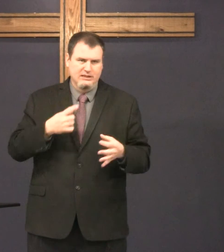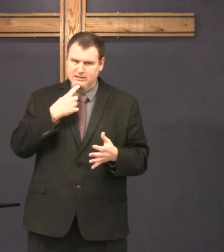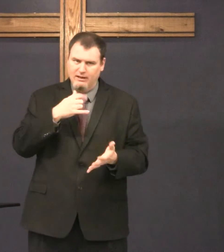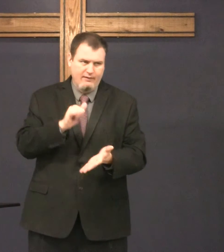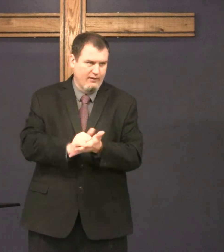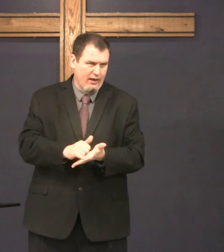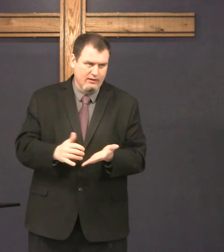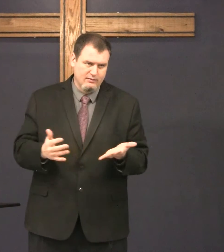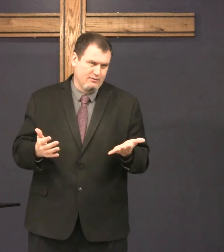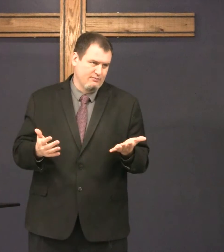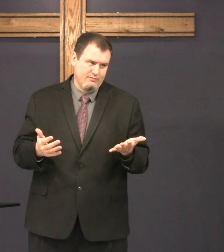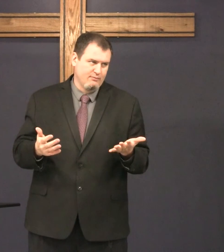say that for sure.